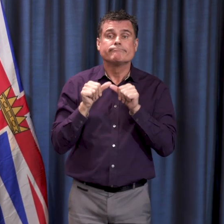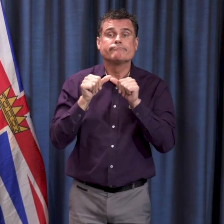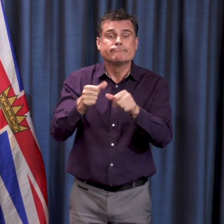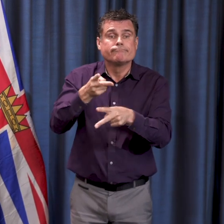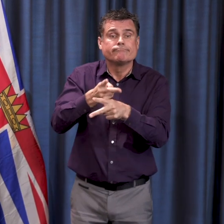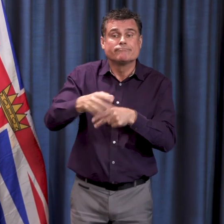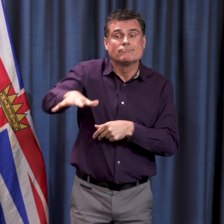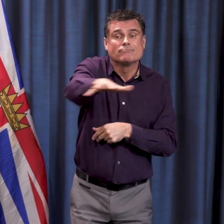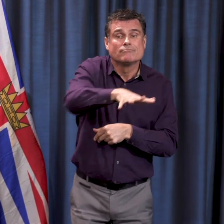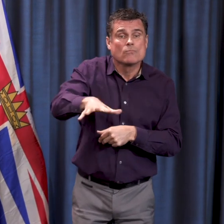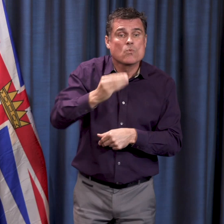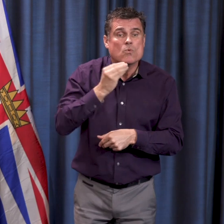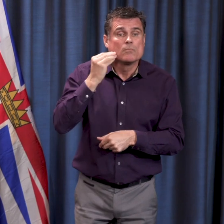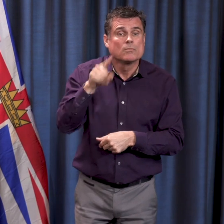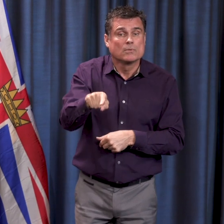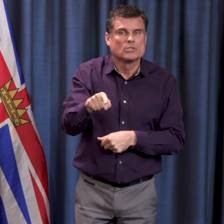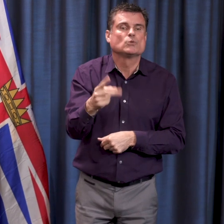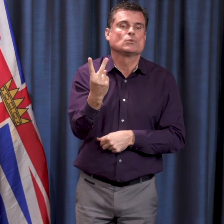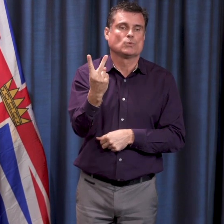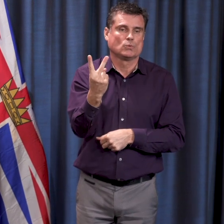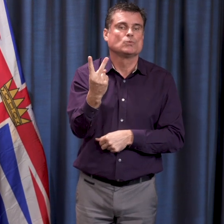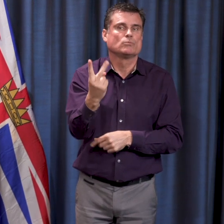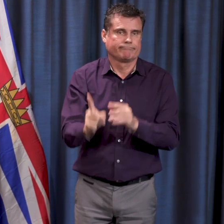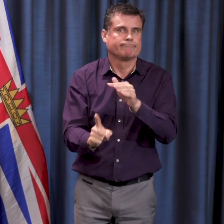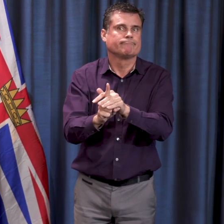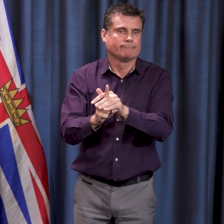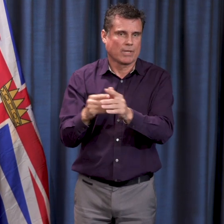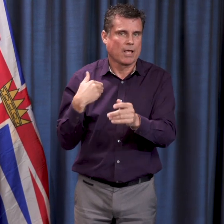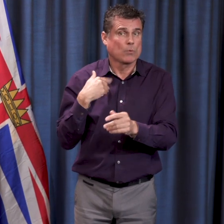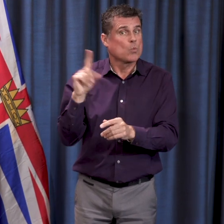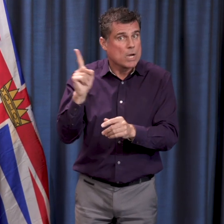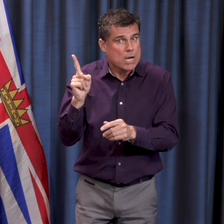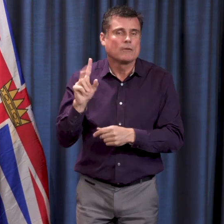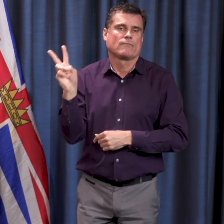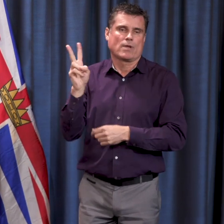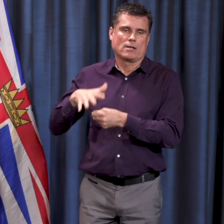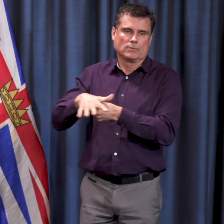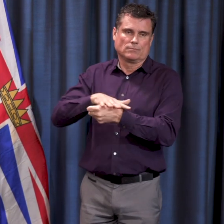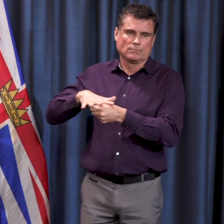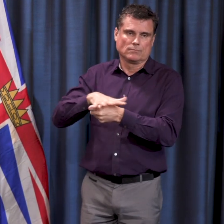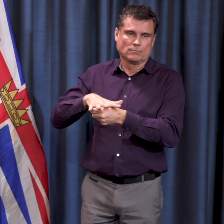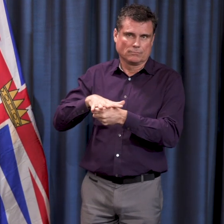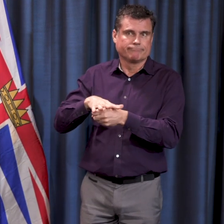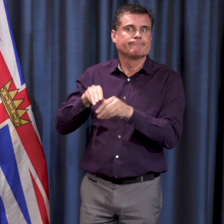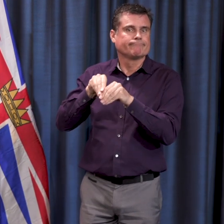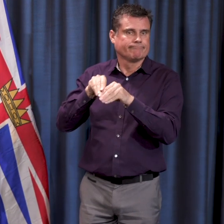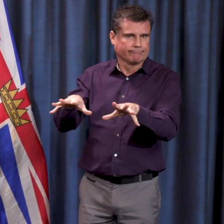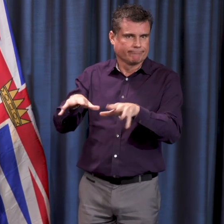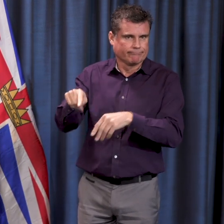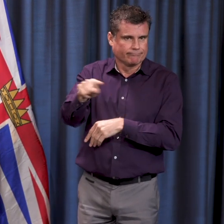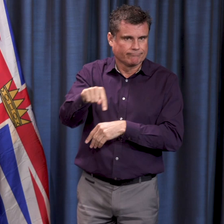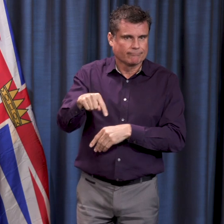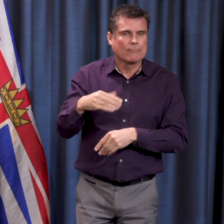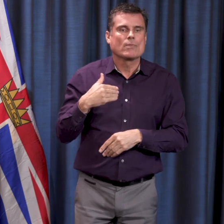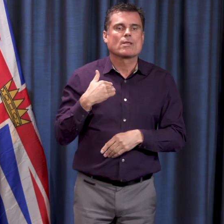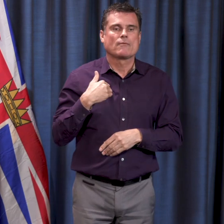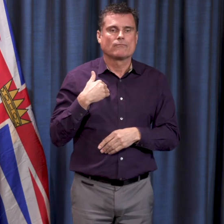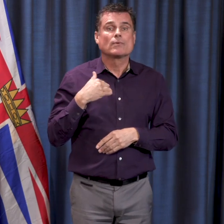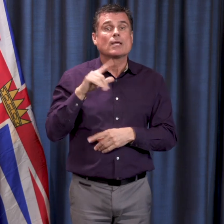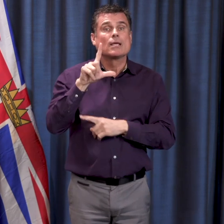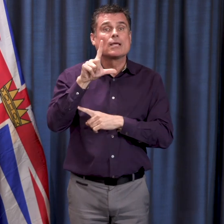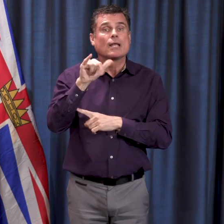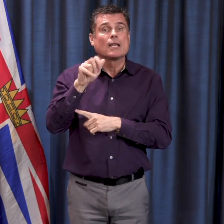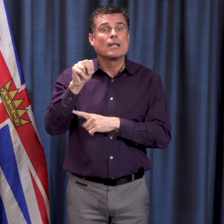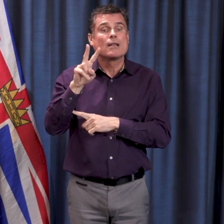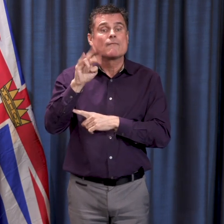outbreaks in the lower mainland. Of those, we now have the Lynn Valley Care Centre, has now